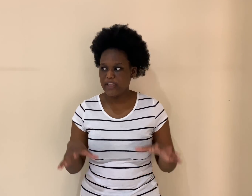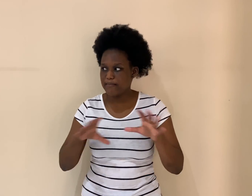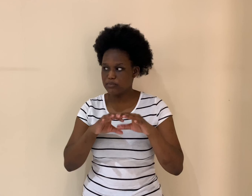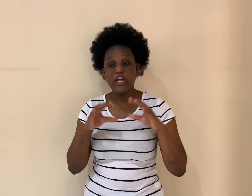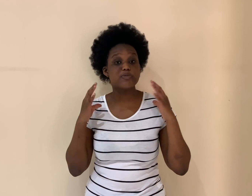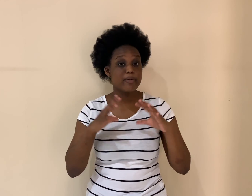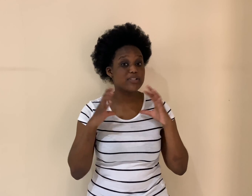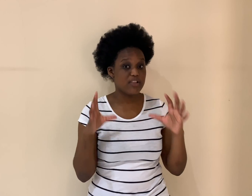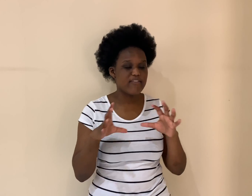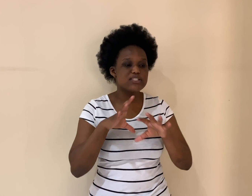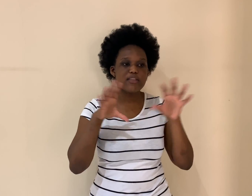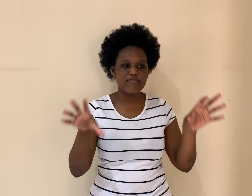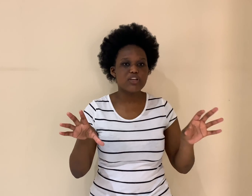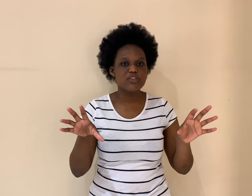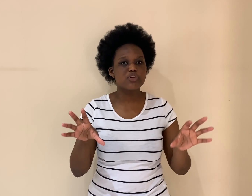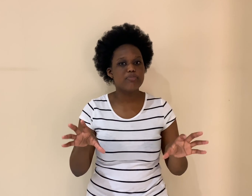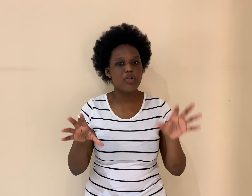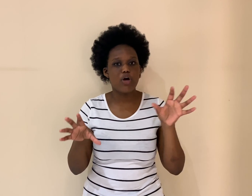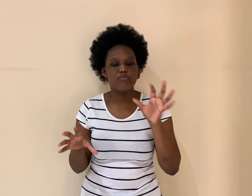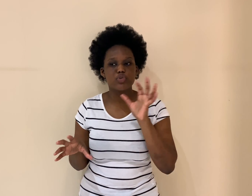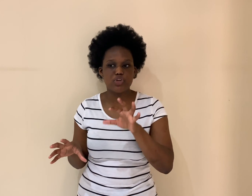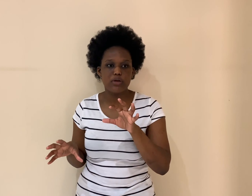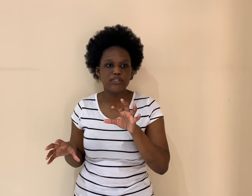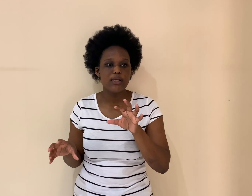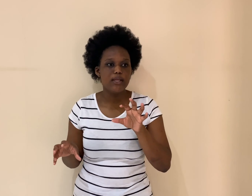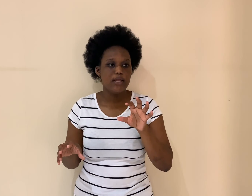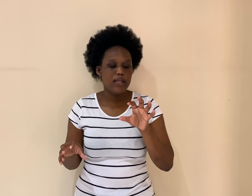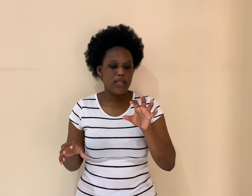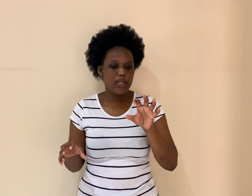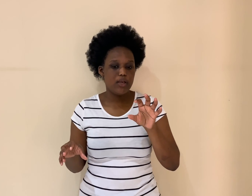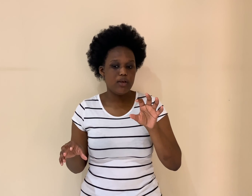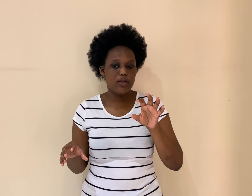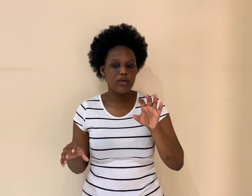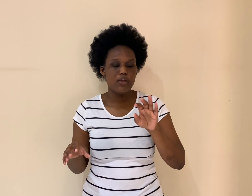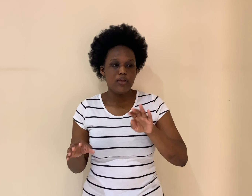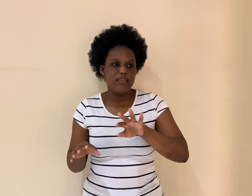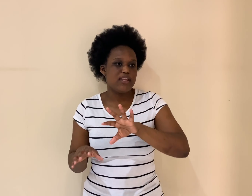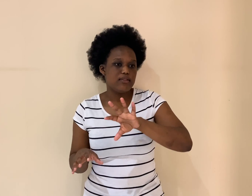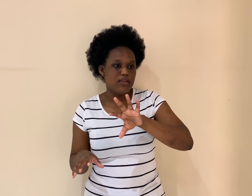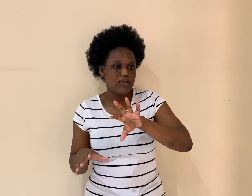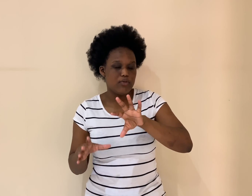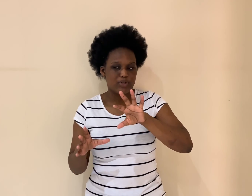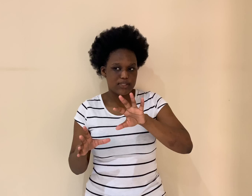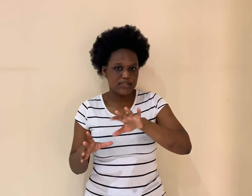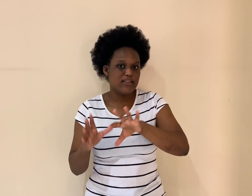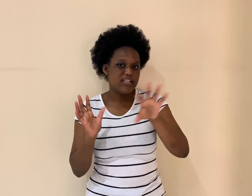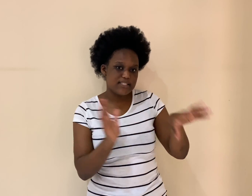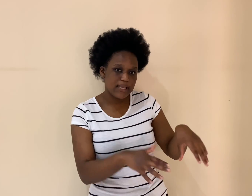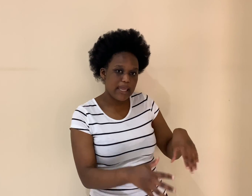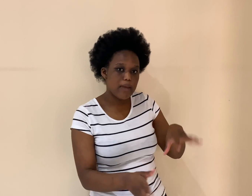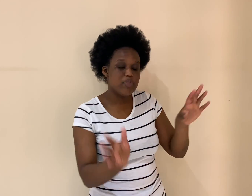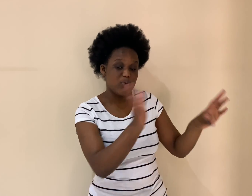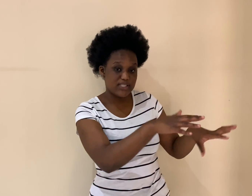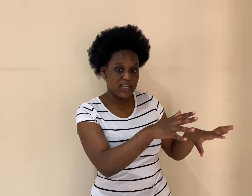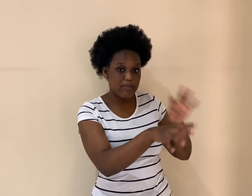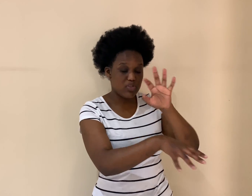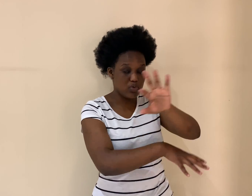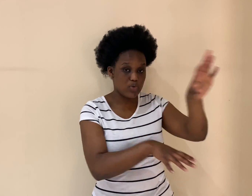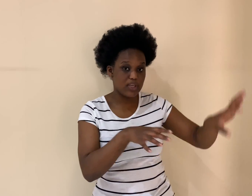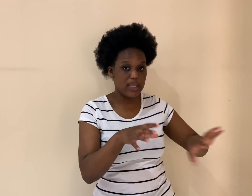Okay, I'm now speaking about South Africa. In South Africa, there's going to be a lot more droughts in, in, what's this, in the Eastern Cape, in the Western Cape, in the Northern Cape.